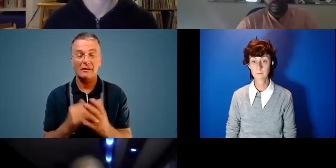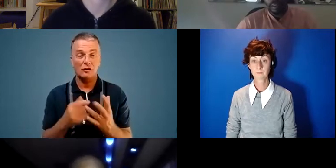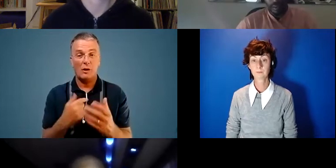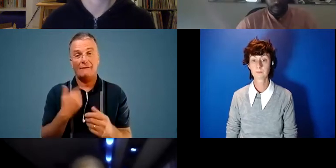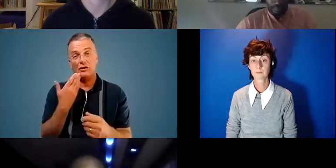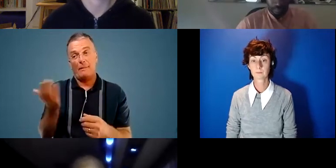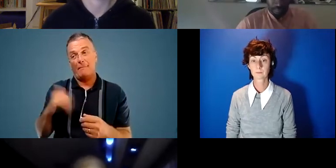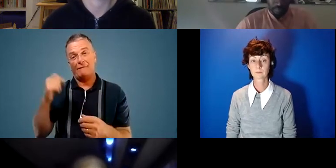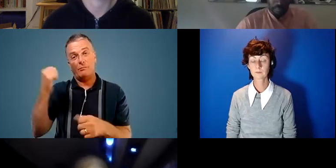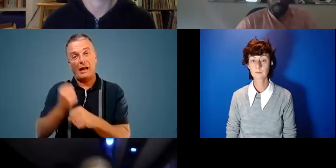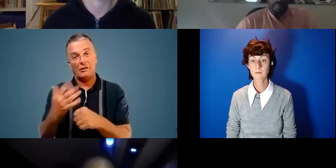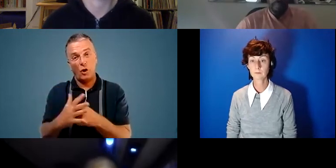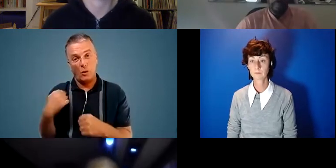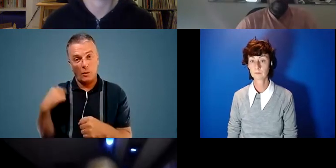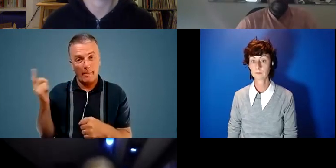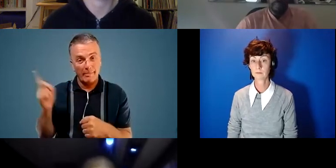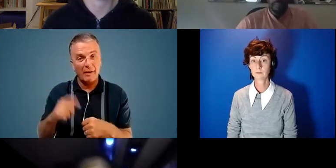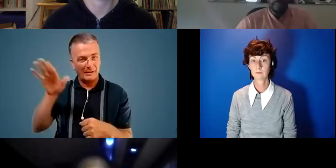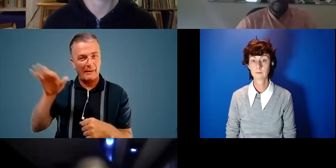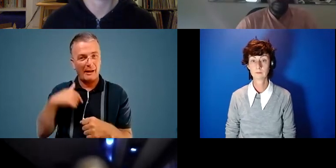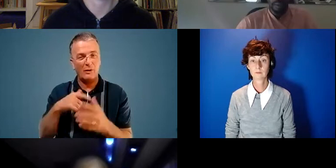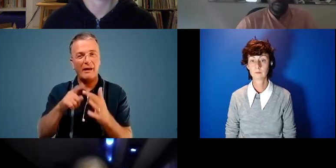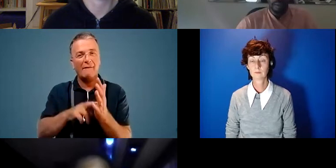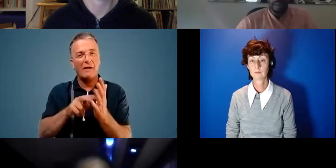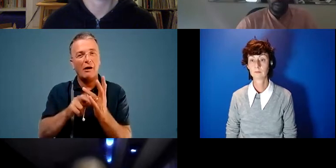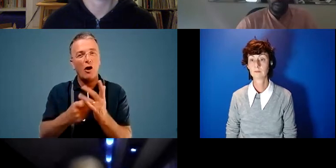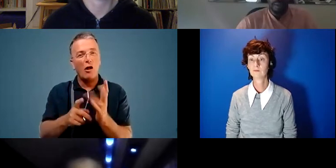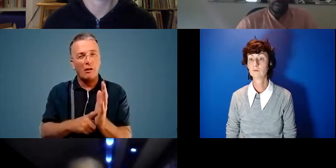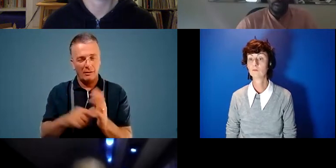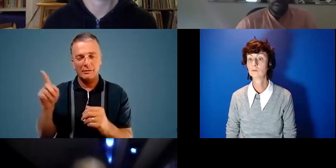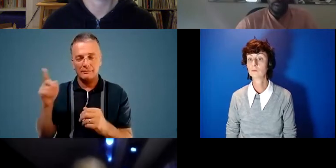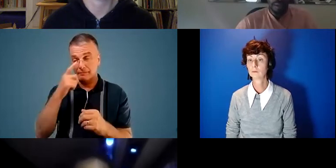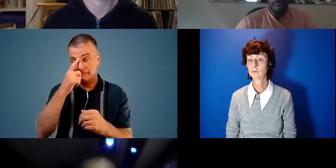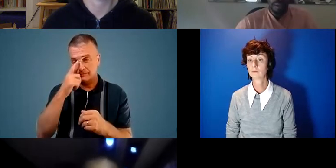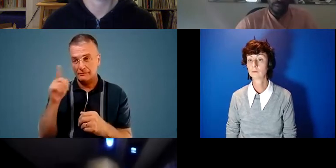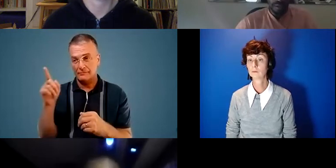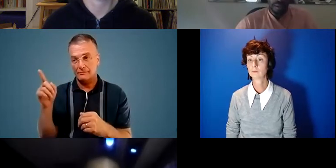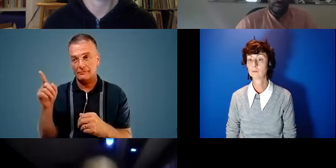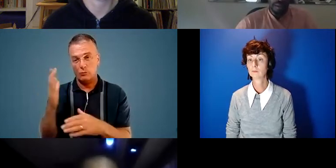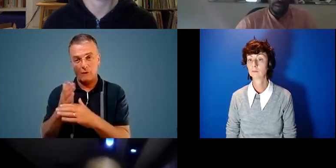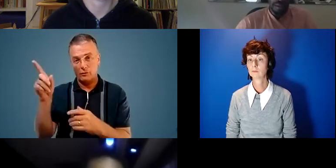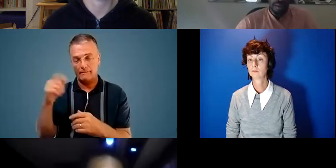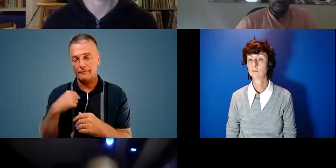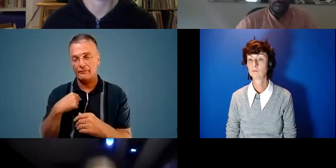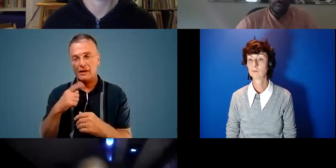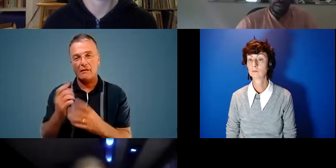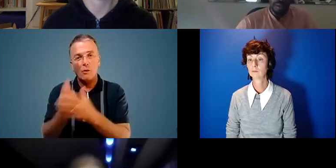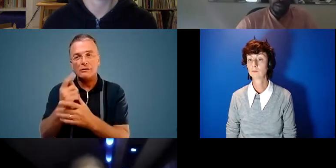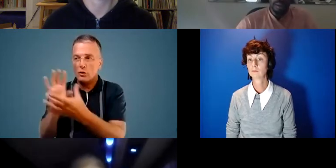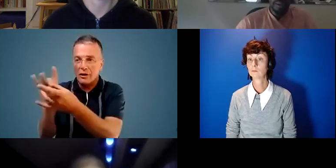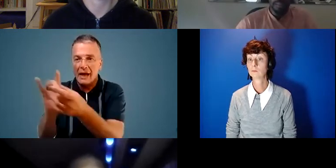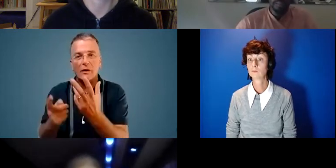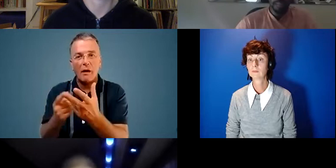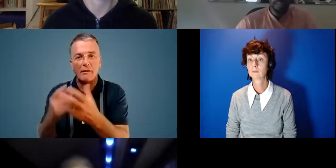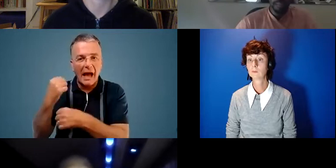come back from Glasgow, where I was there with Enviral, and the opportunity to connect with like-minded activists and